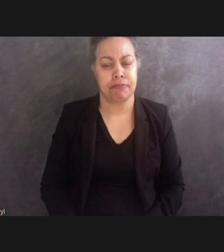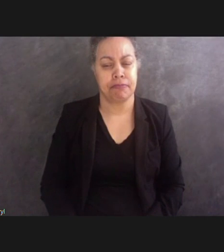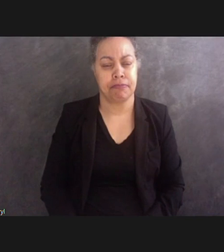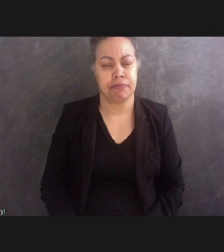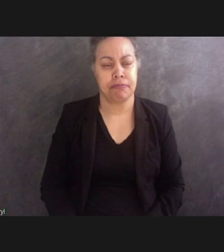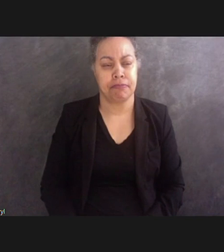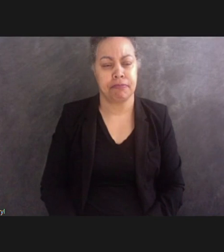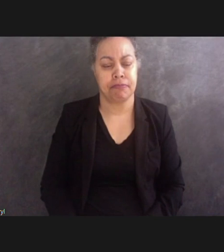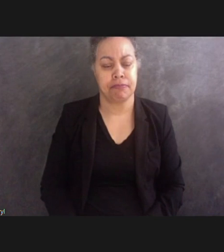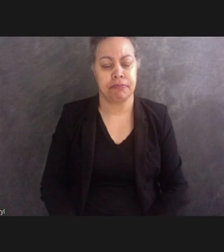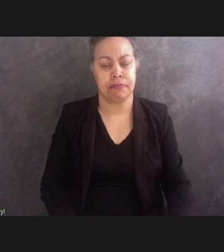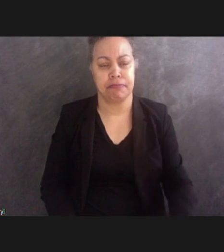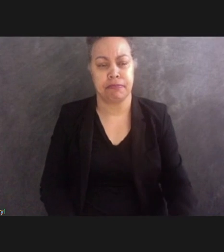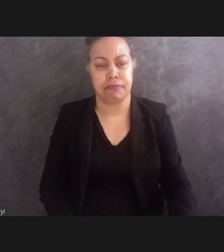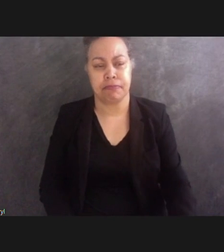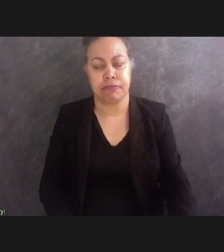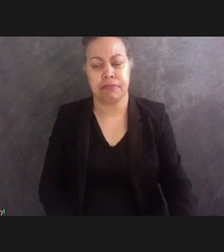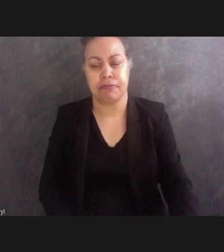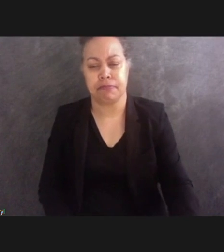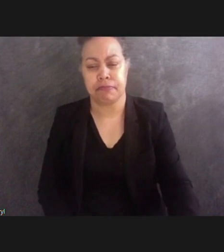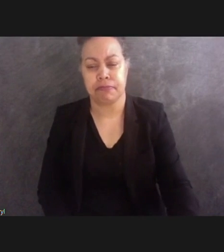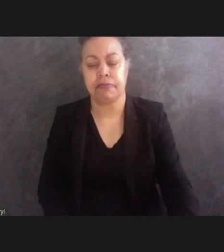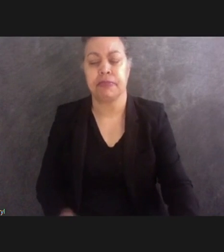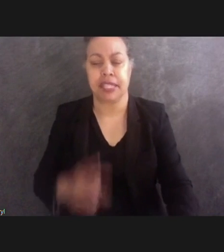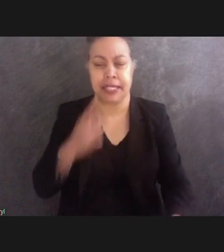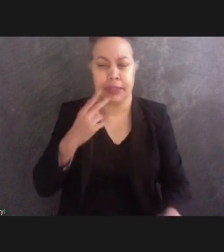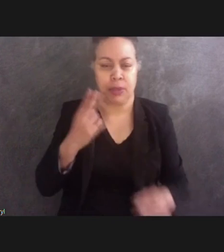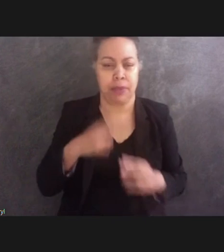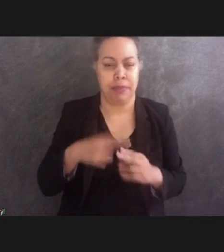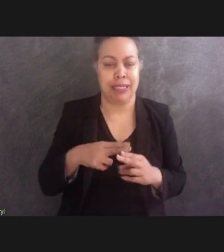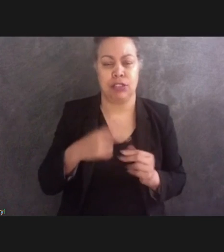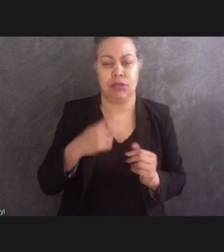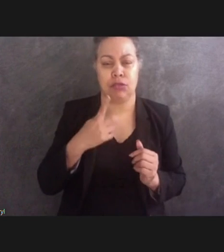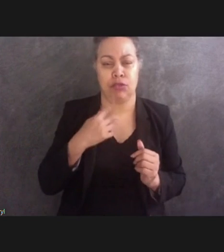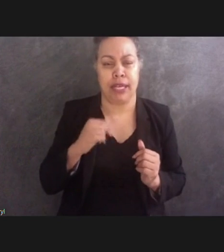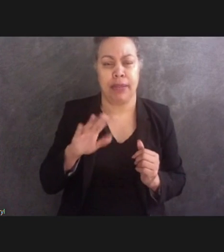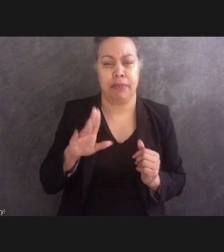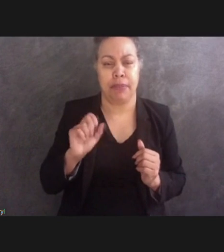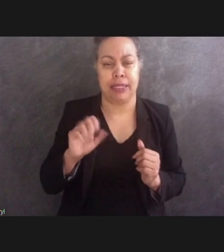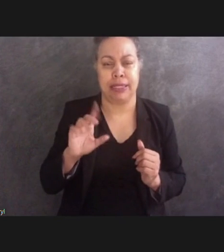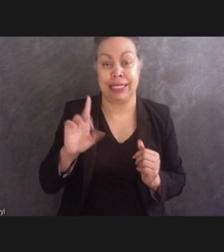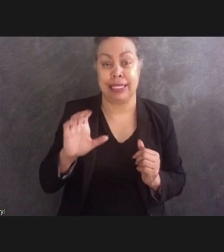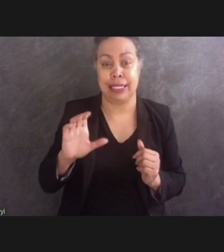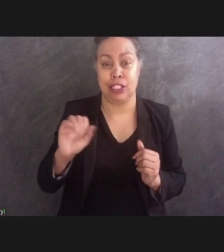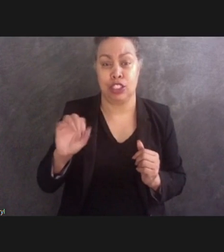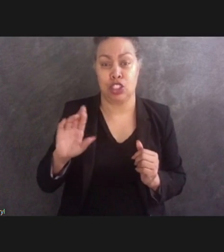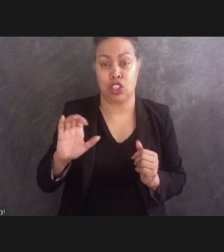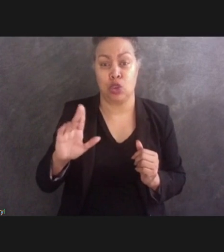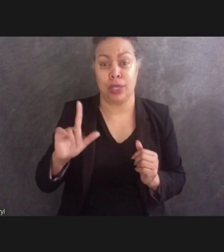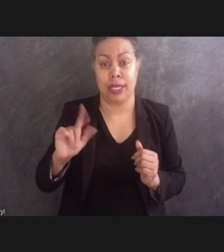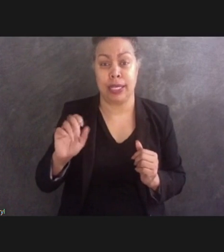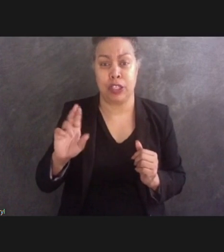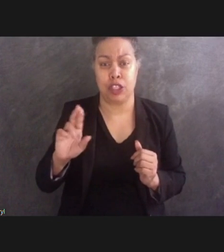I just see a question. The DC circulator goes by there. I don't know. That's actually, we should check that out.